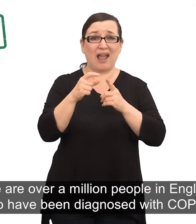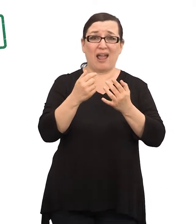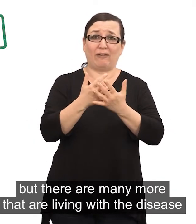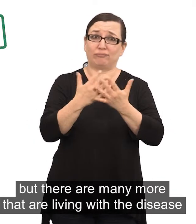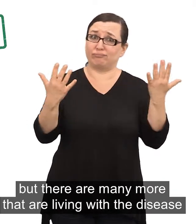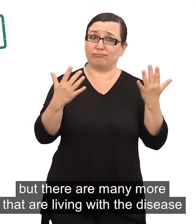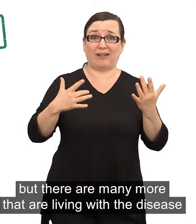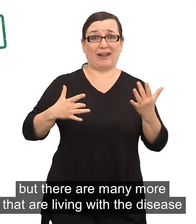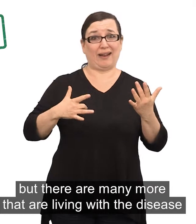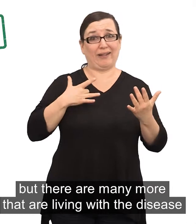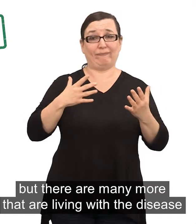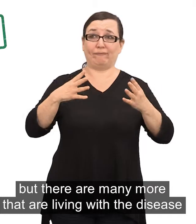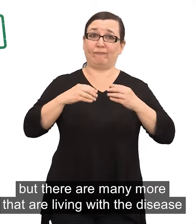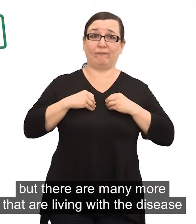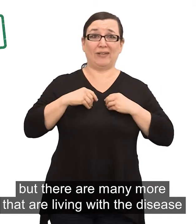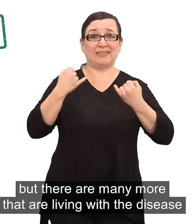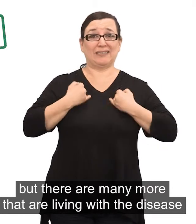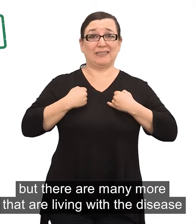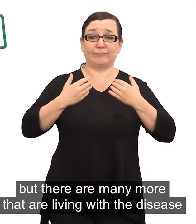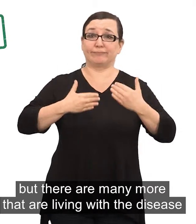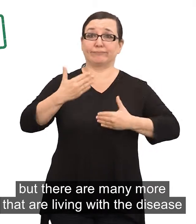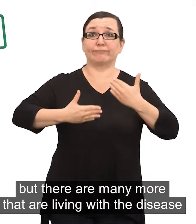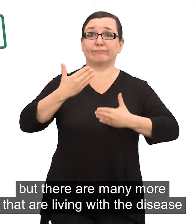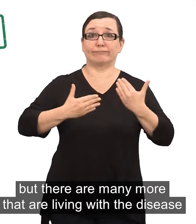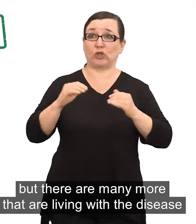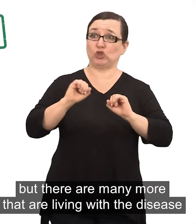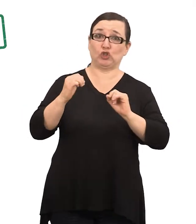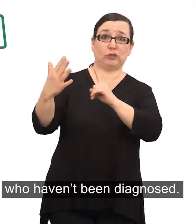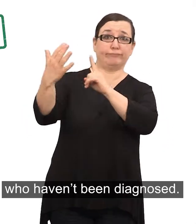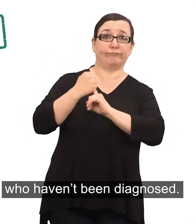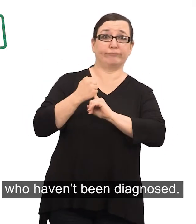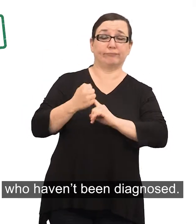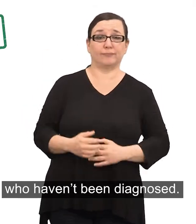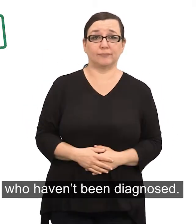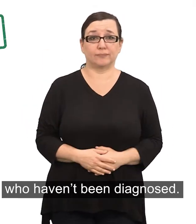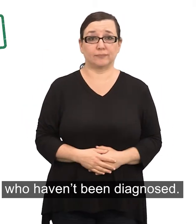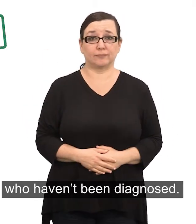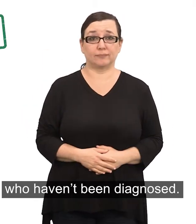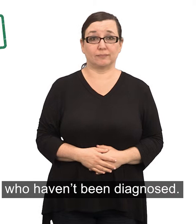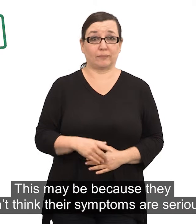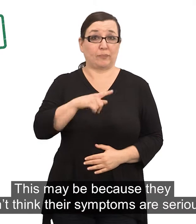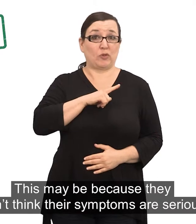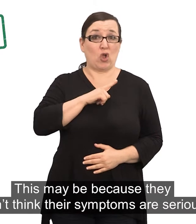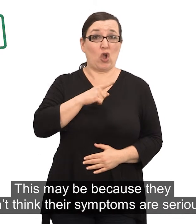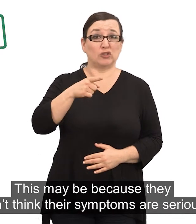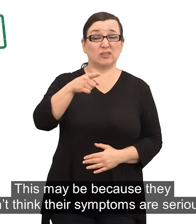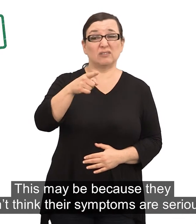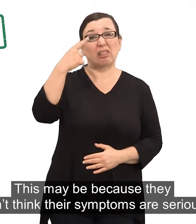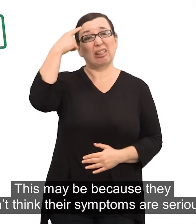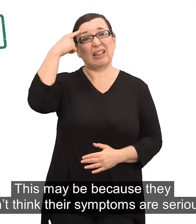But there are many more that are living with the disease who haven't been diagnosed. This may be because they don't